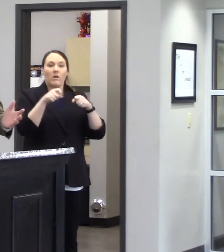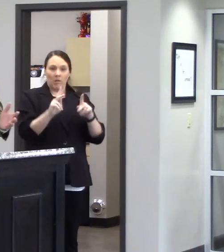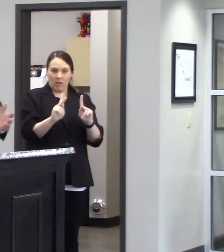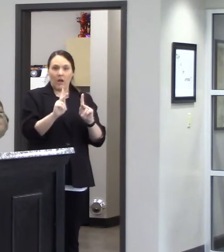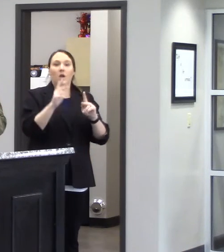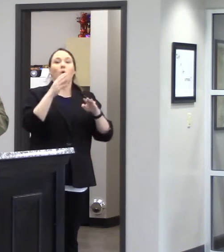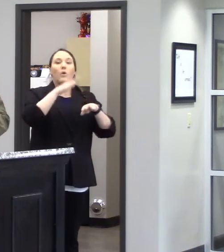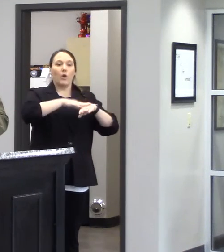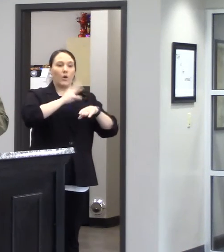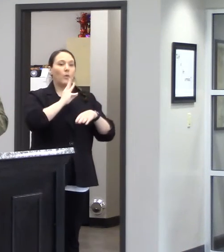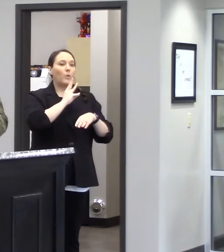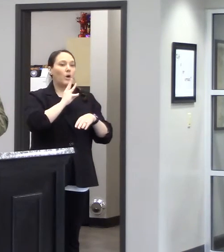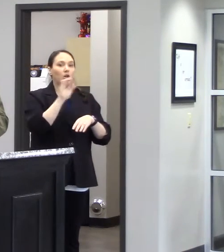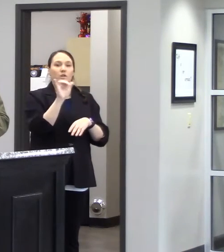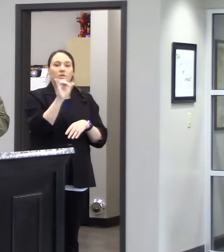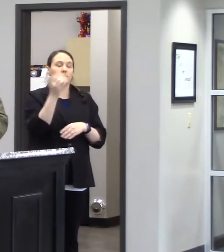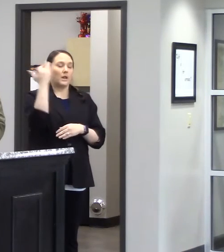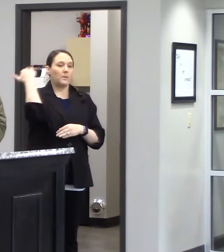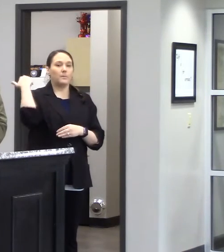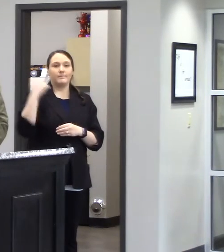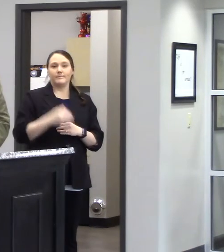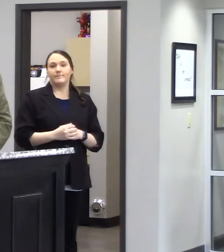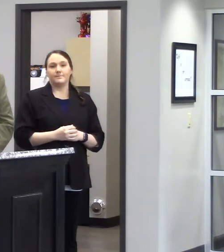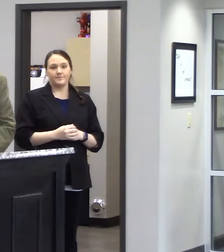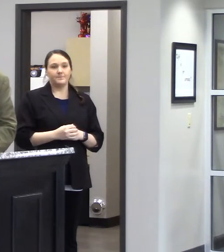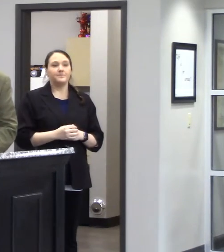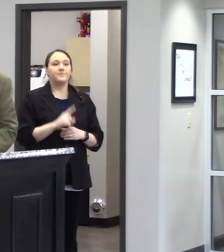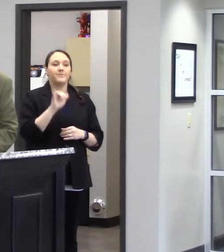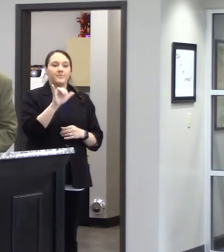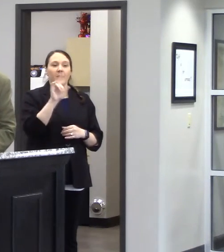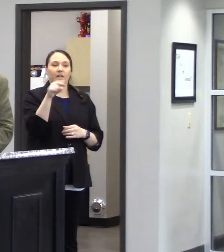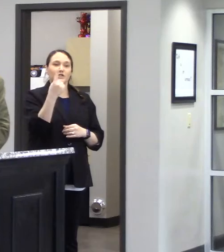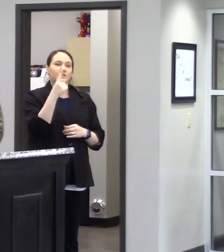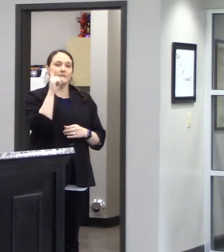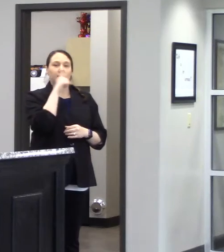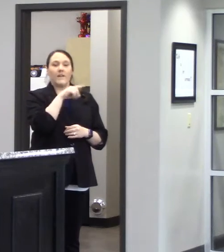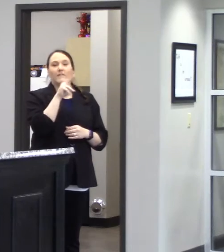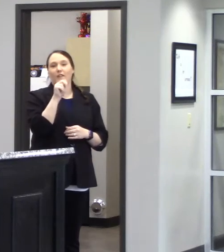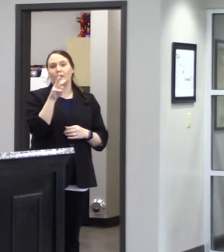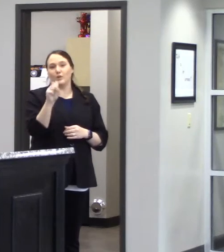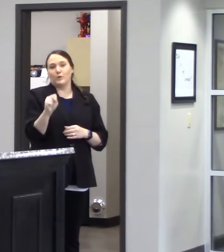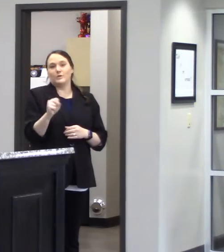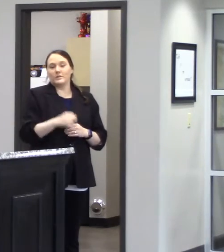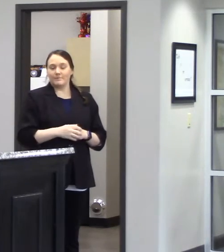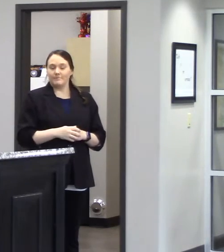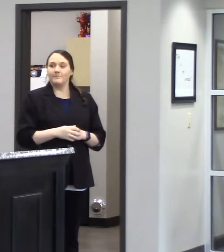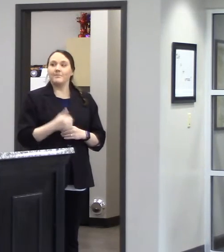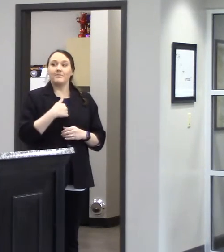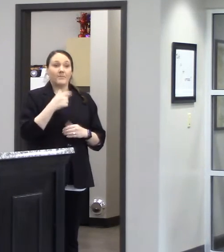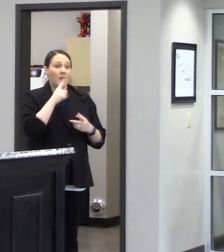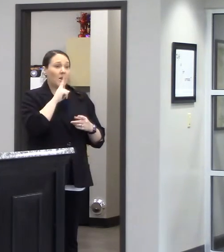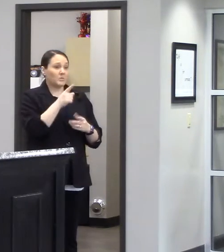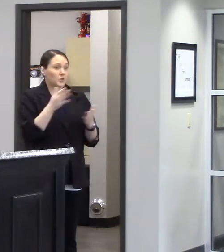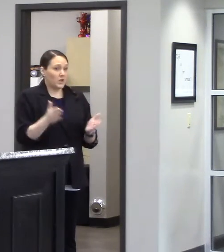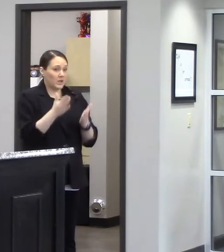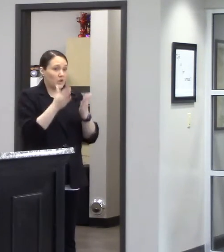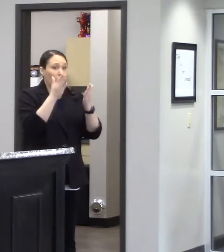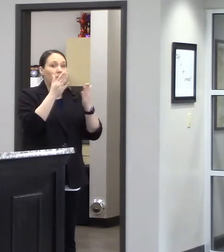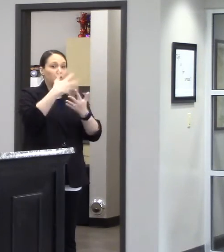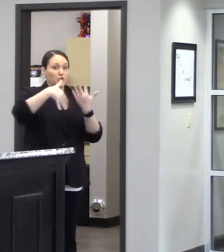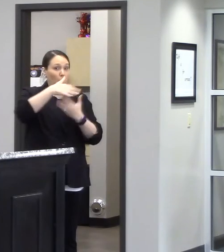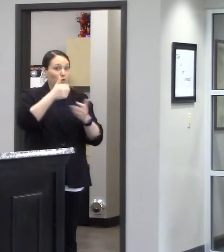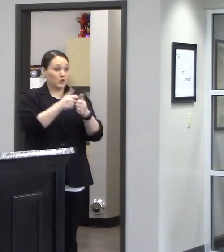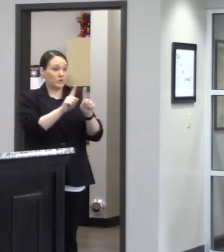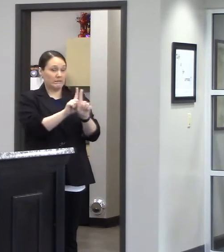like you always have been so uh it's just uh fake news i'm sure they'd encourage you to still maintain social distancing